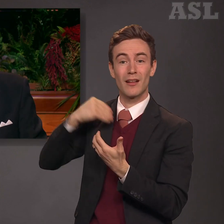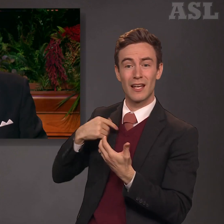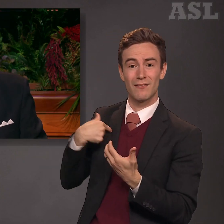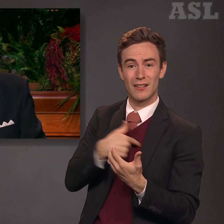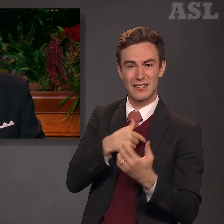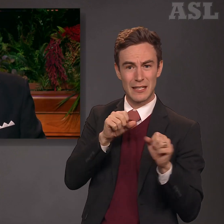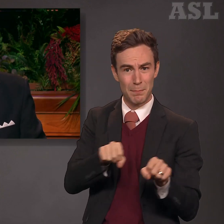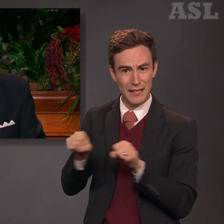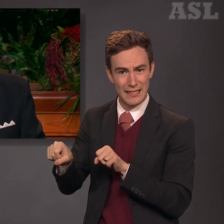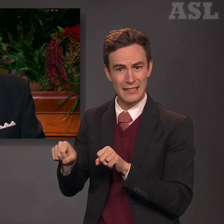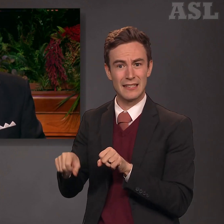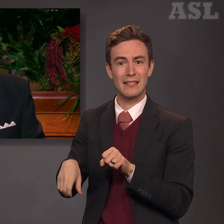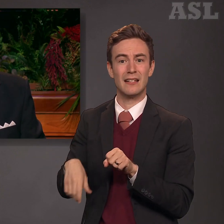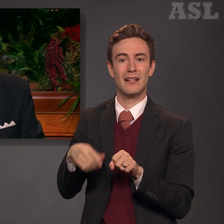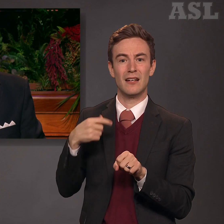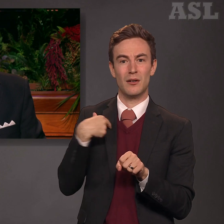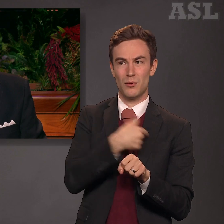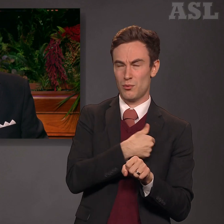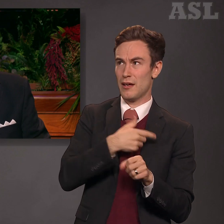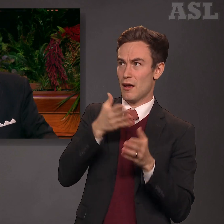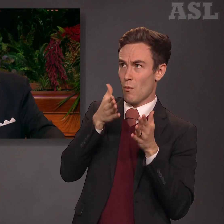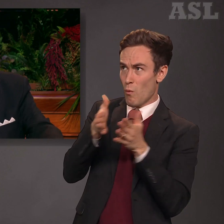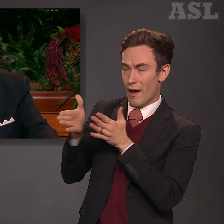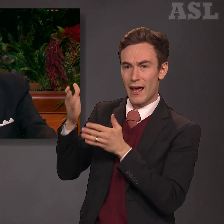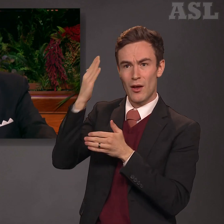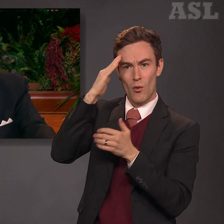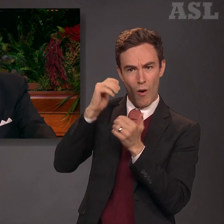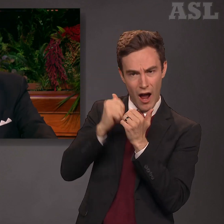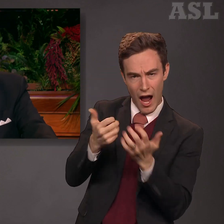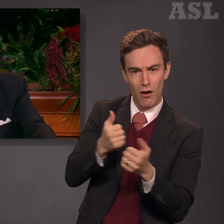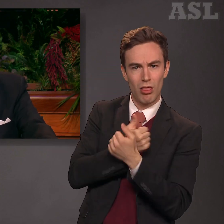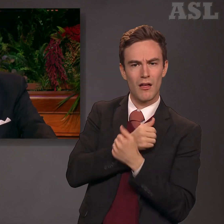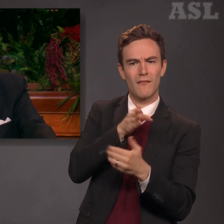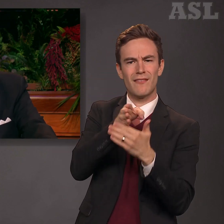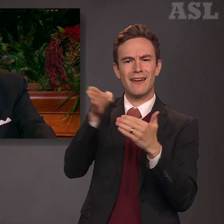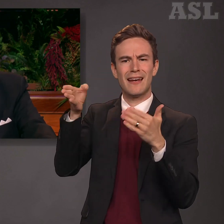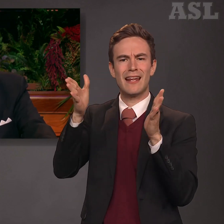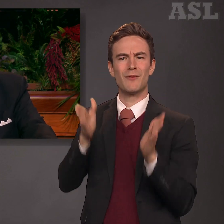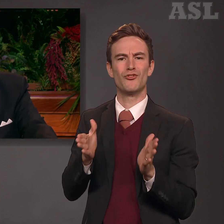the will, and the way to love our neighbor and ourselves.